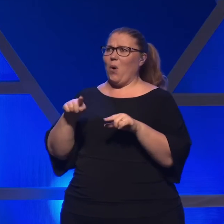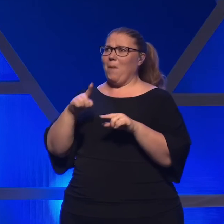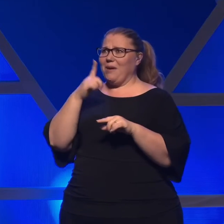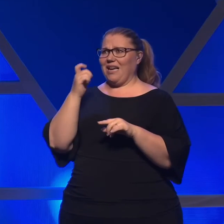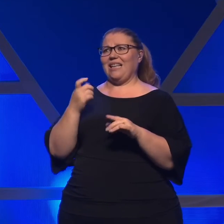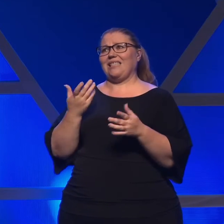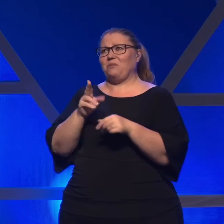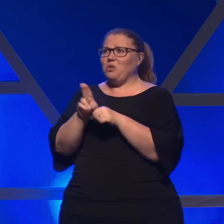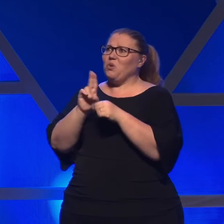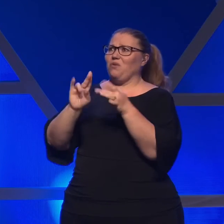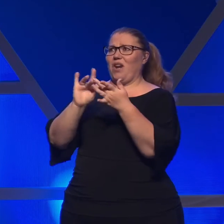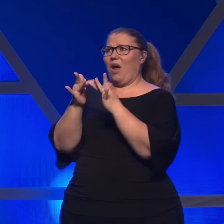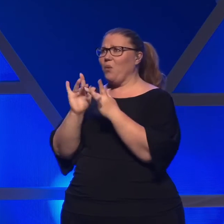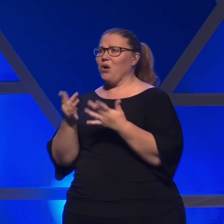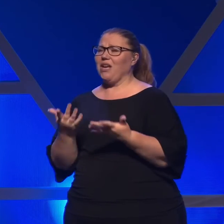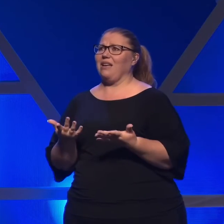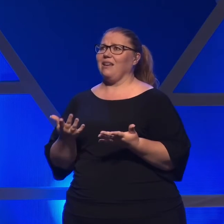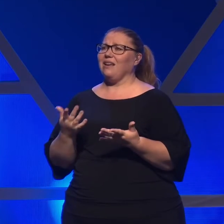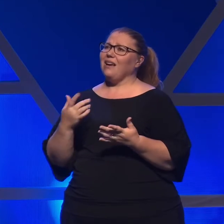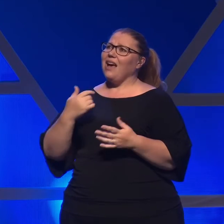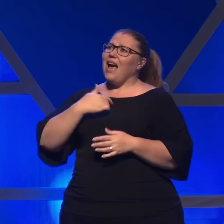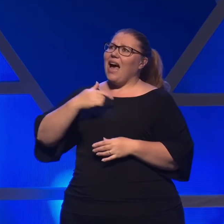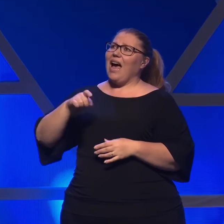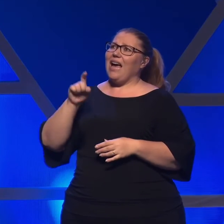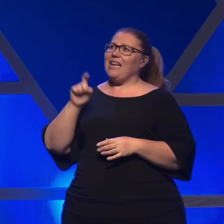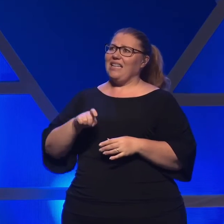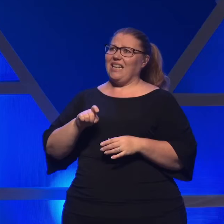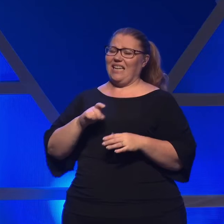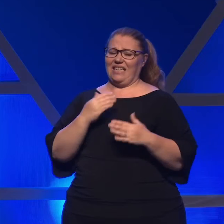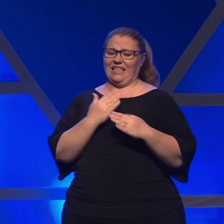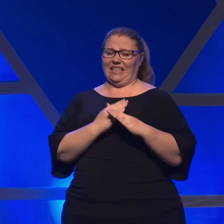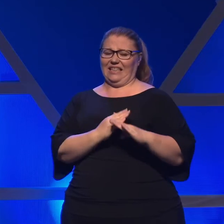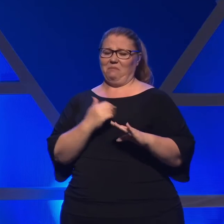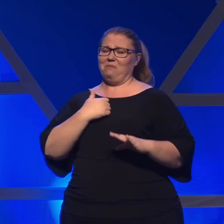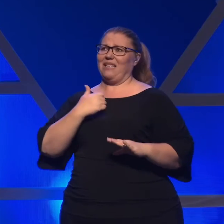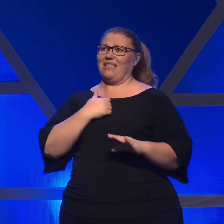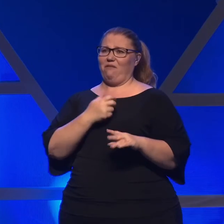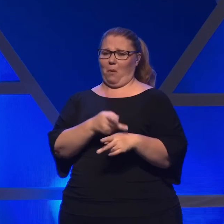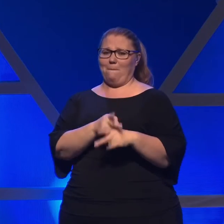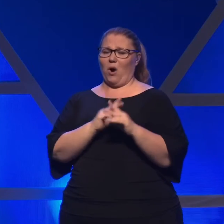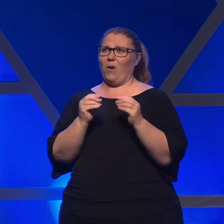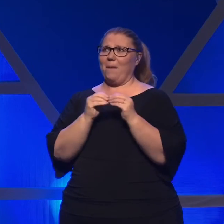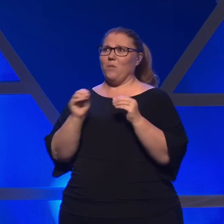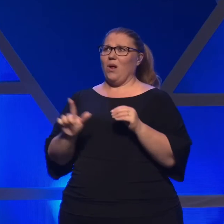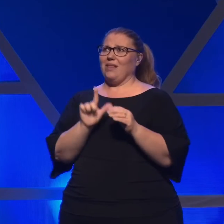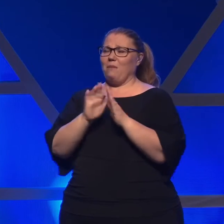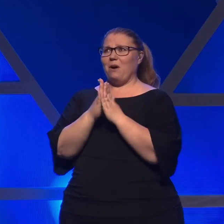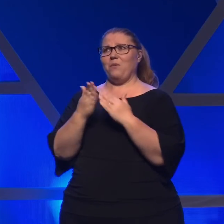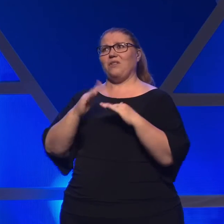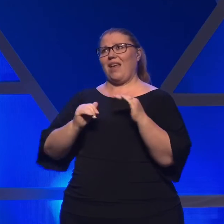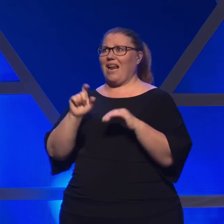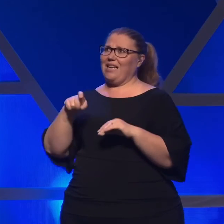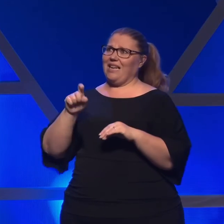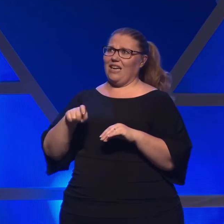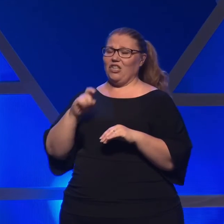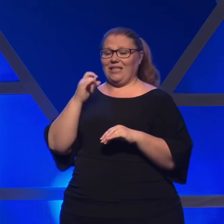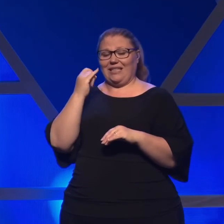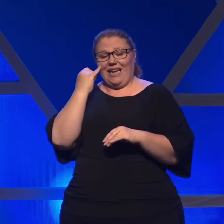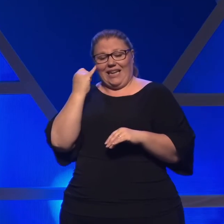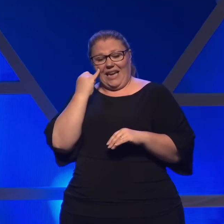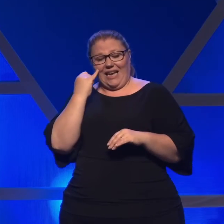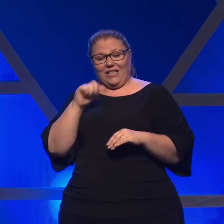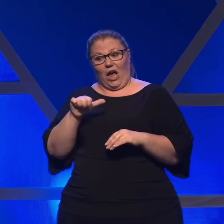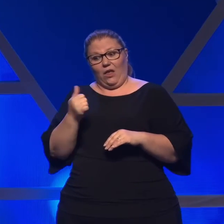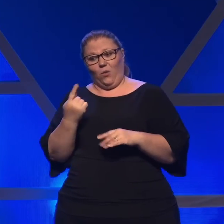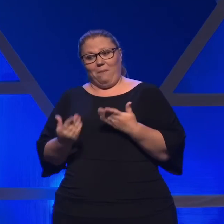networking. I really do need to abstain from borrowing more library books than I need, just in case the extra ones that catch